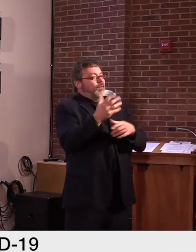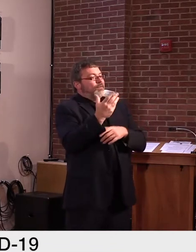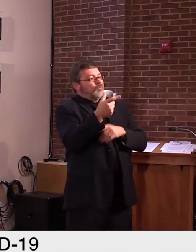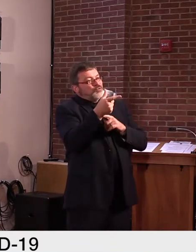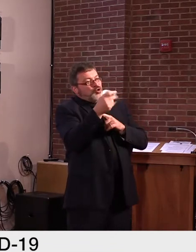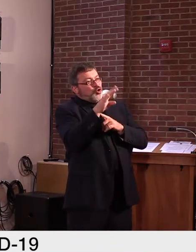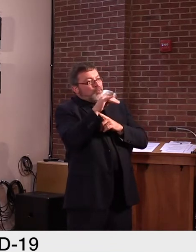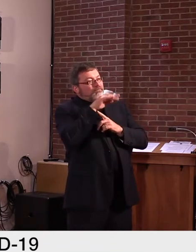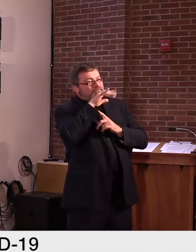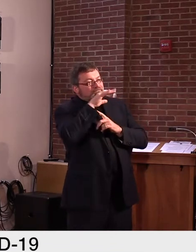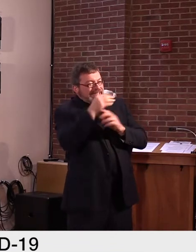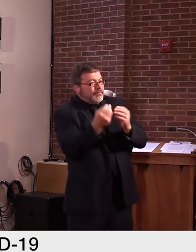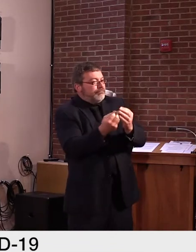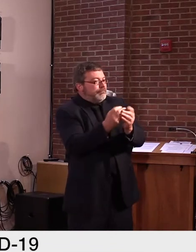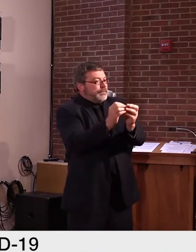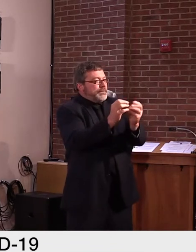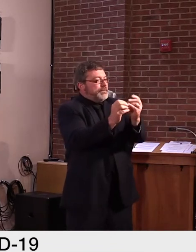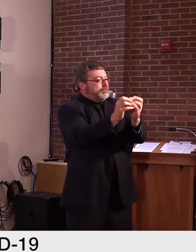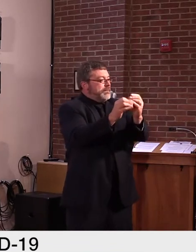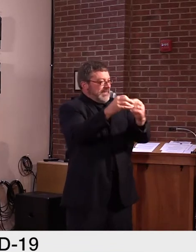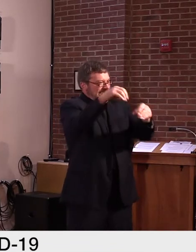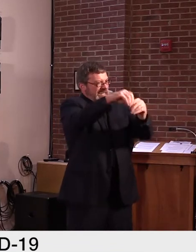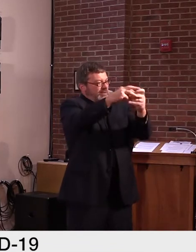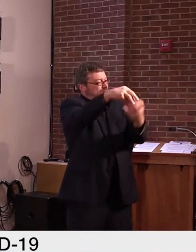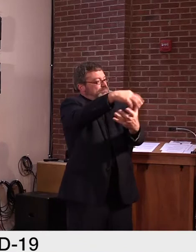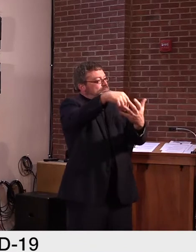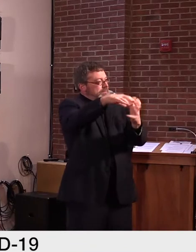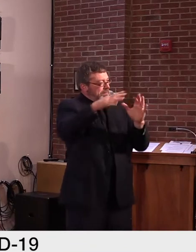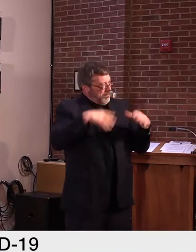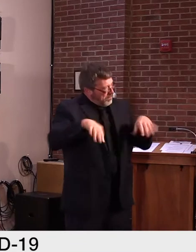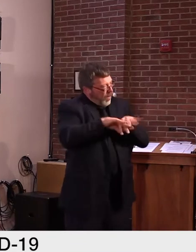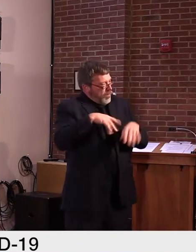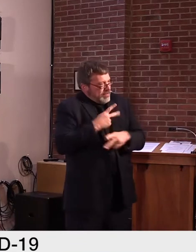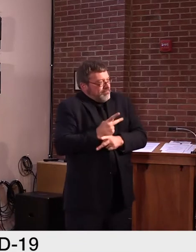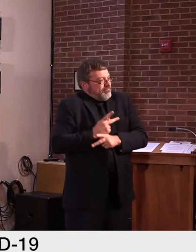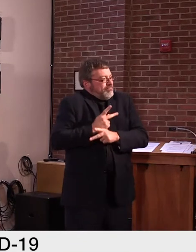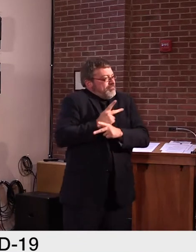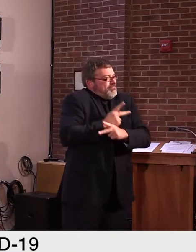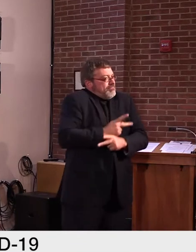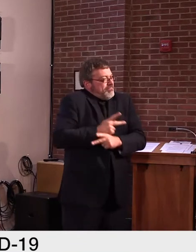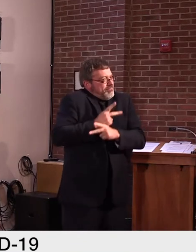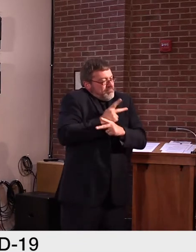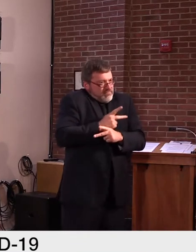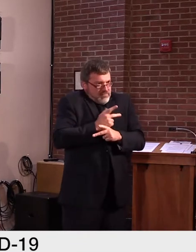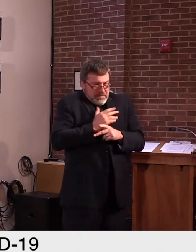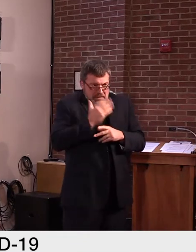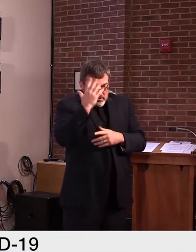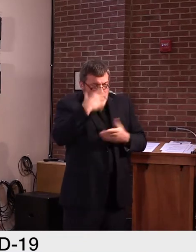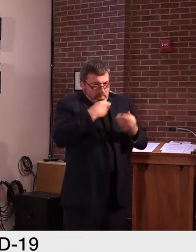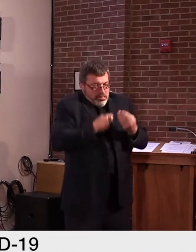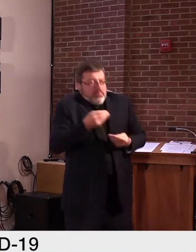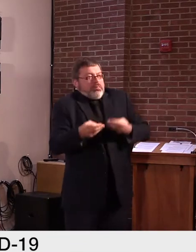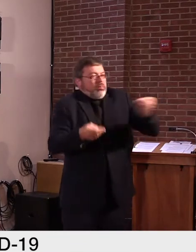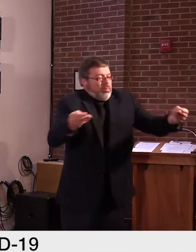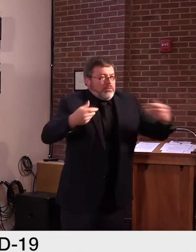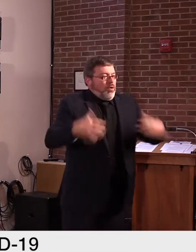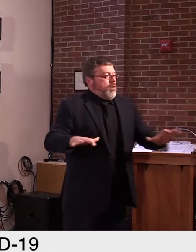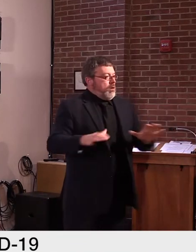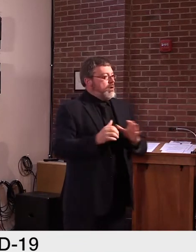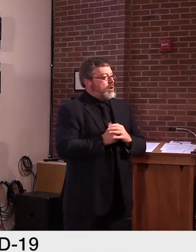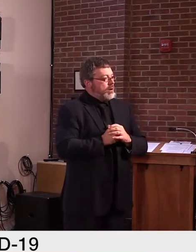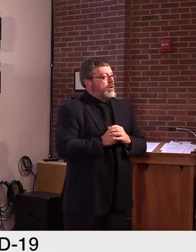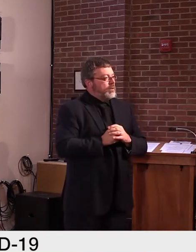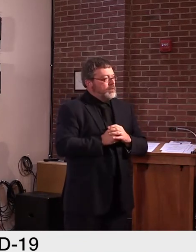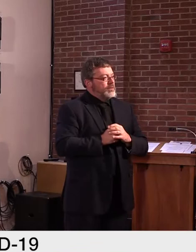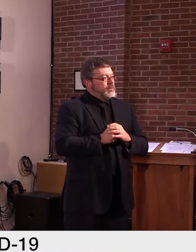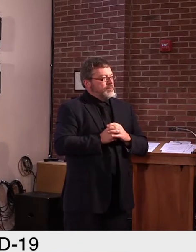imperative that we keep up our core prevention practices to avoid illness. One thing we have learned is that most